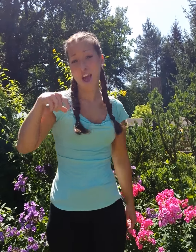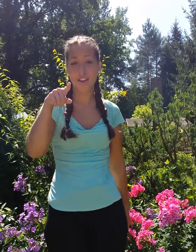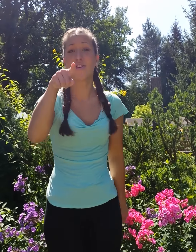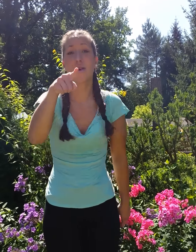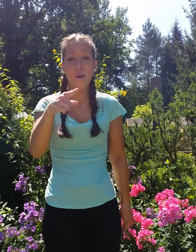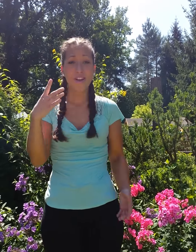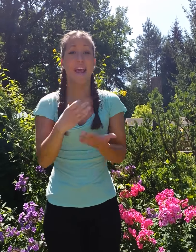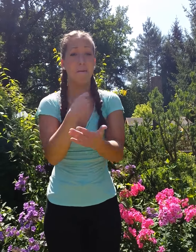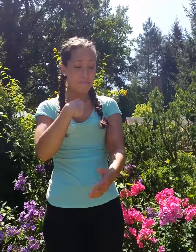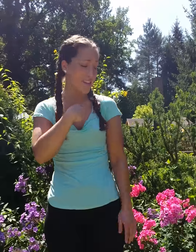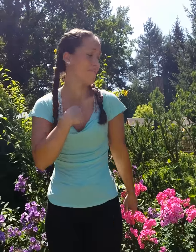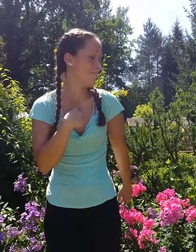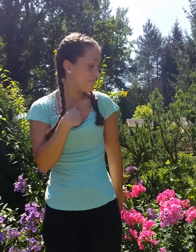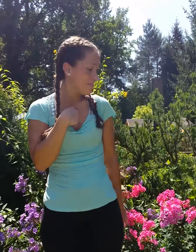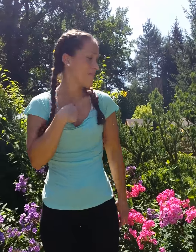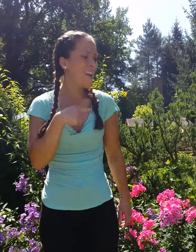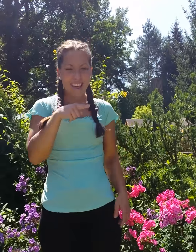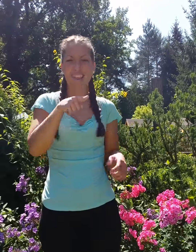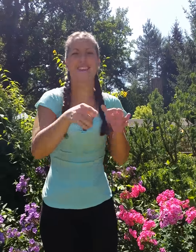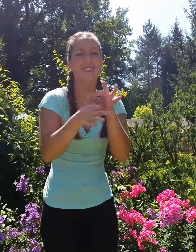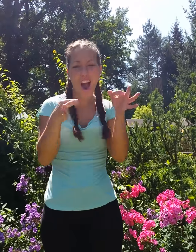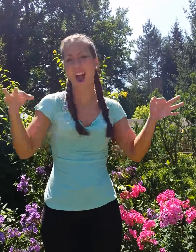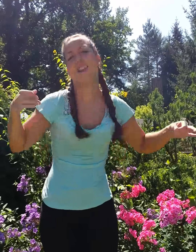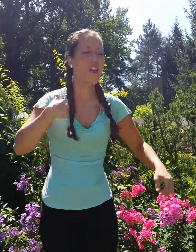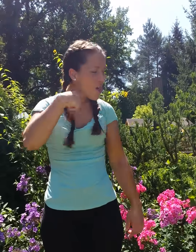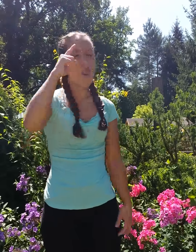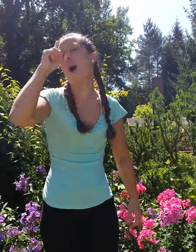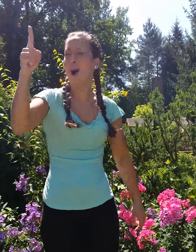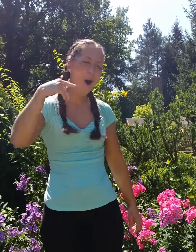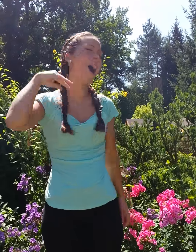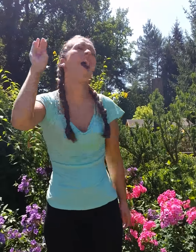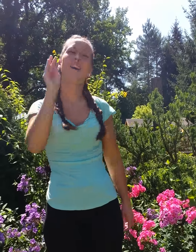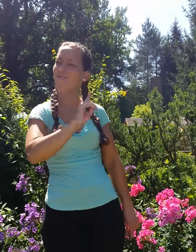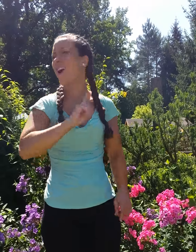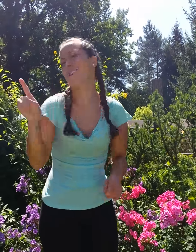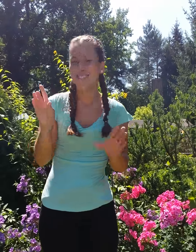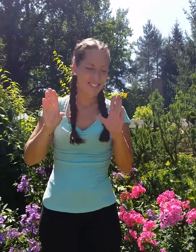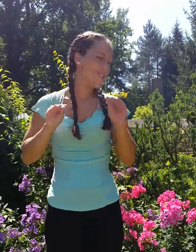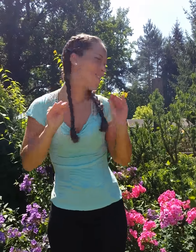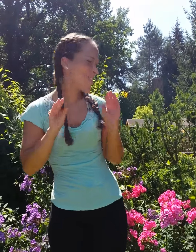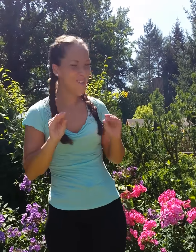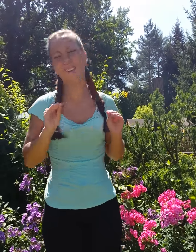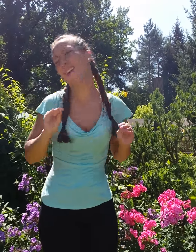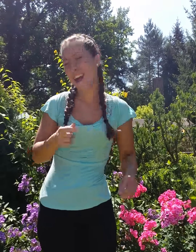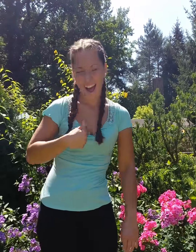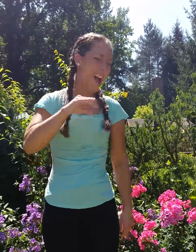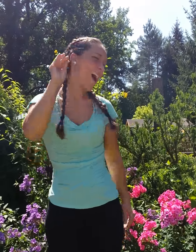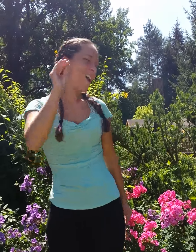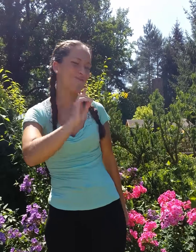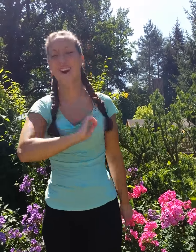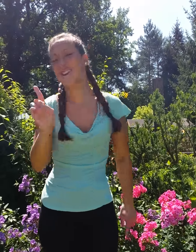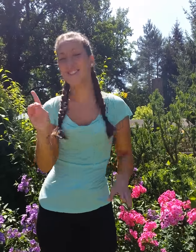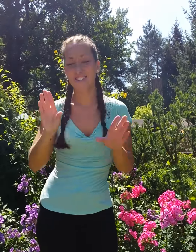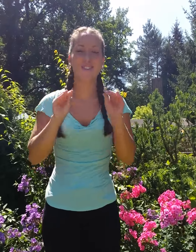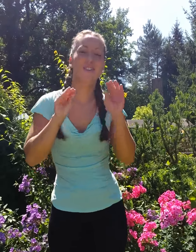baby, you got me. And I like it, I want you, I want you,